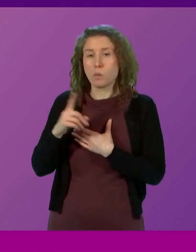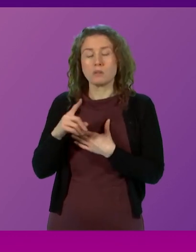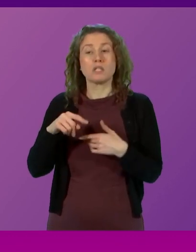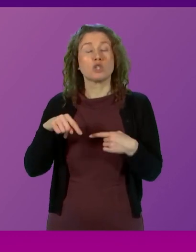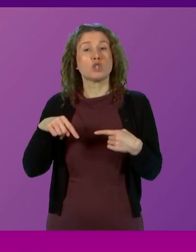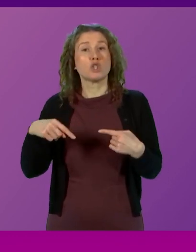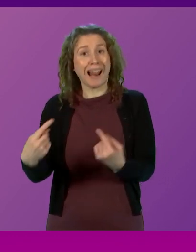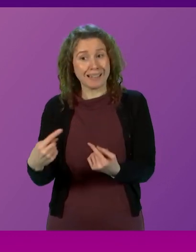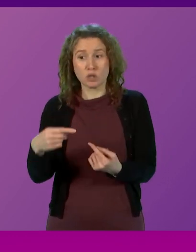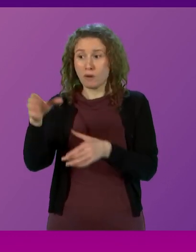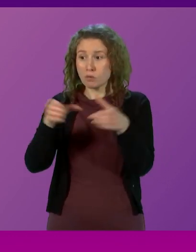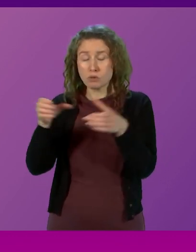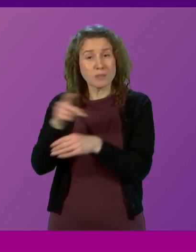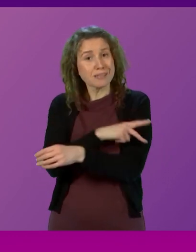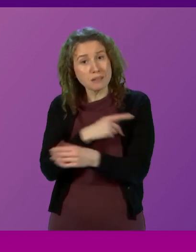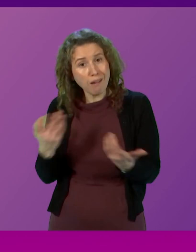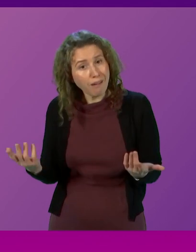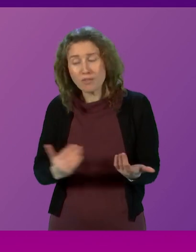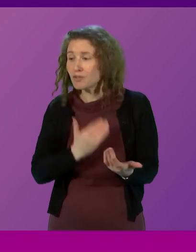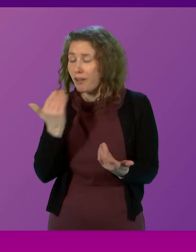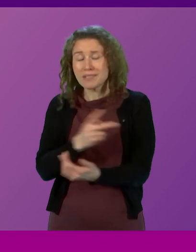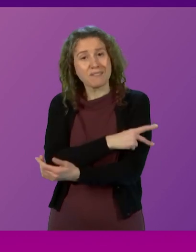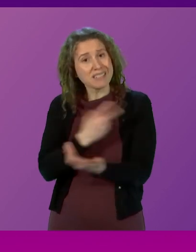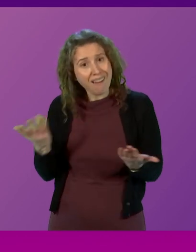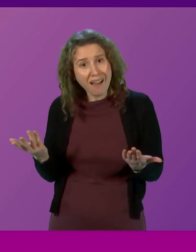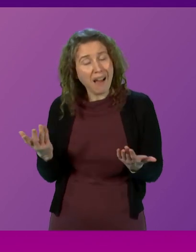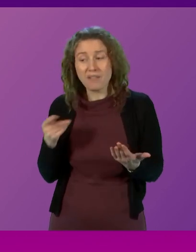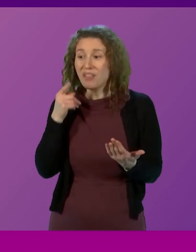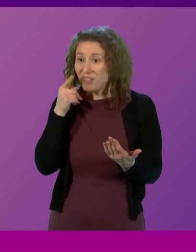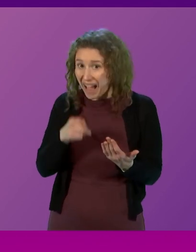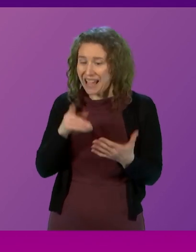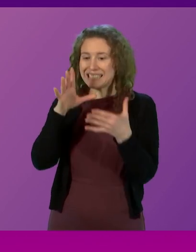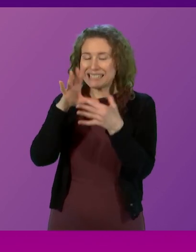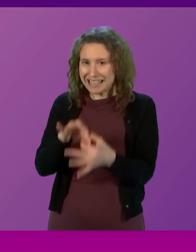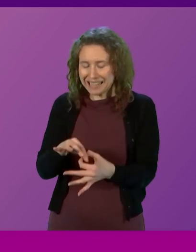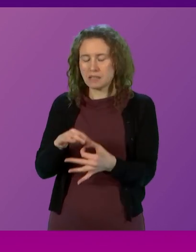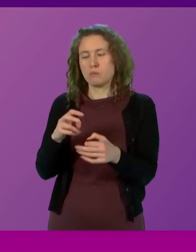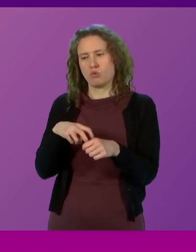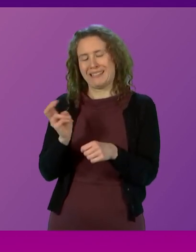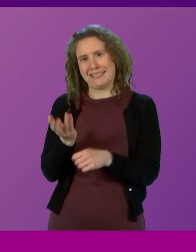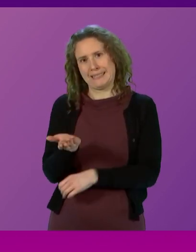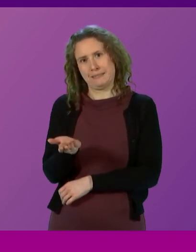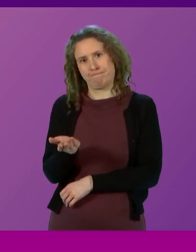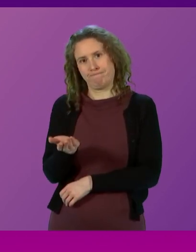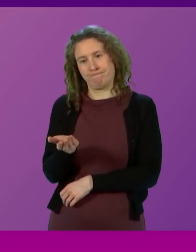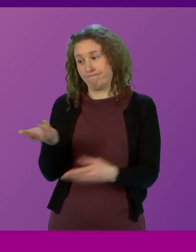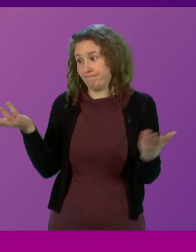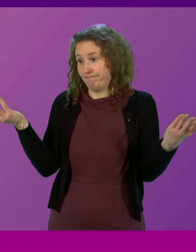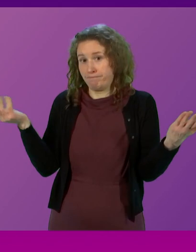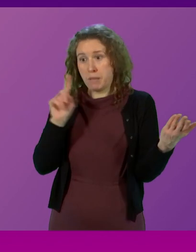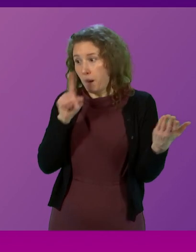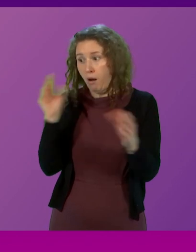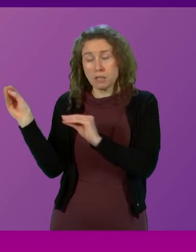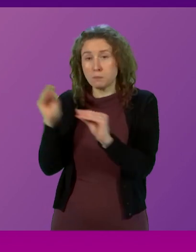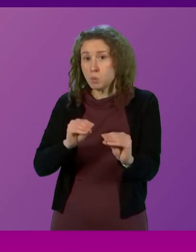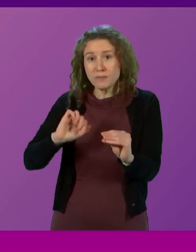of being able to recruit staff and the challenge of recruiting staff is about the folly of Brexit and the loss of free movement